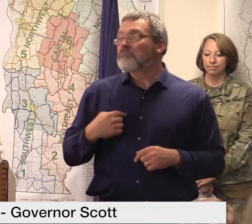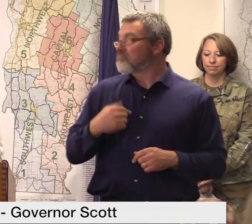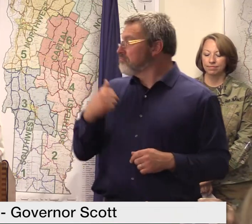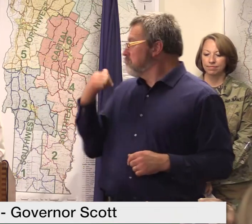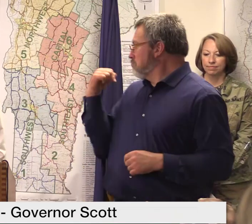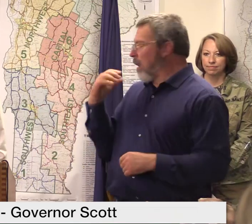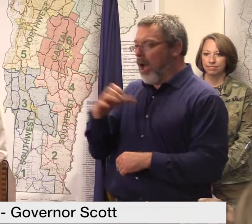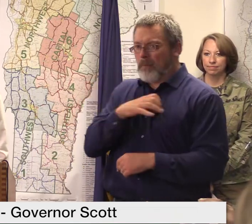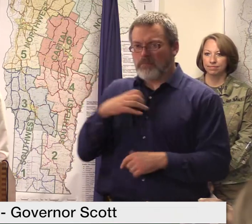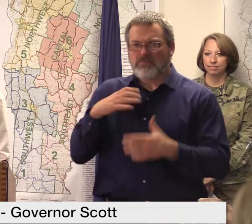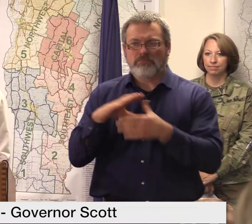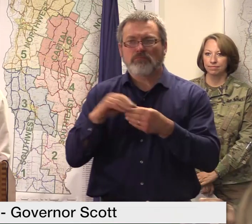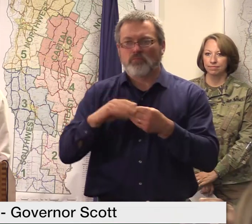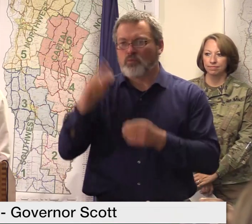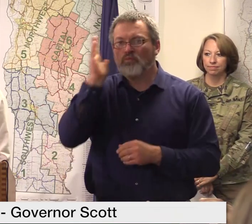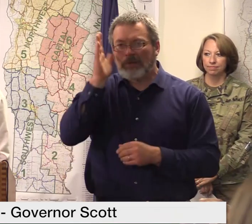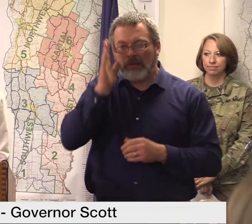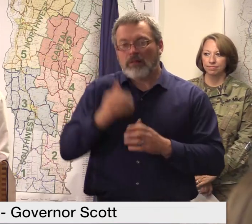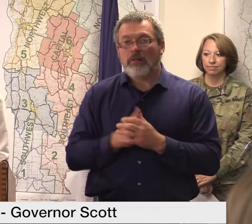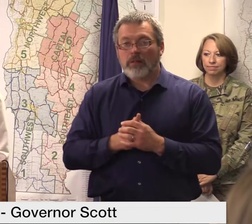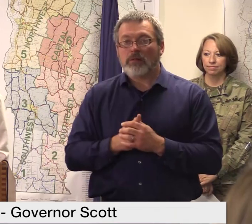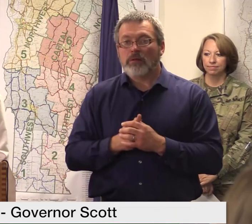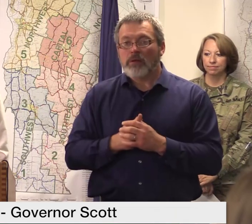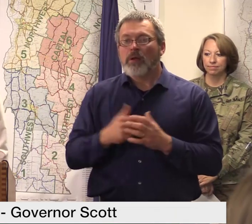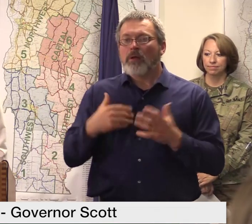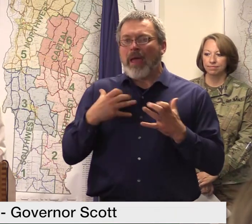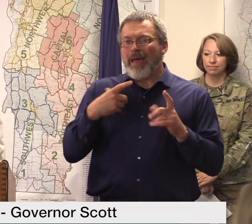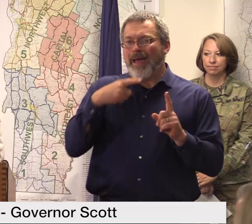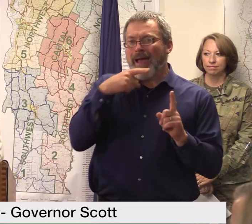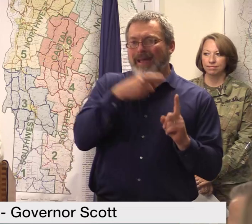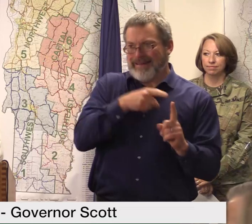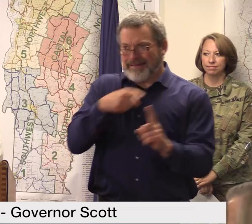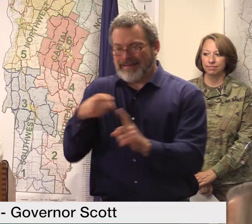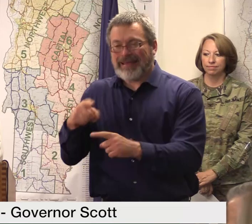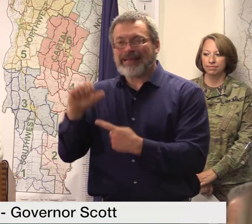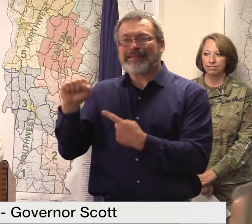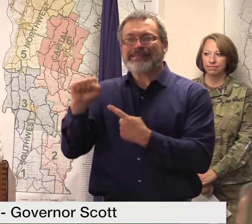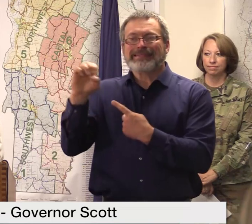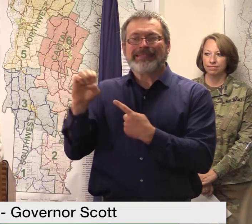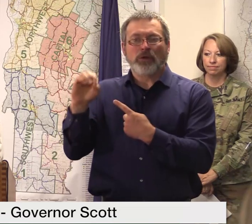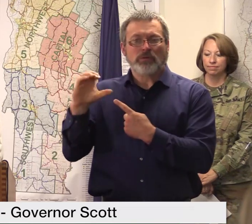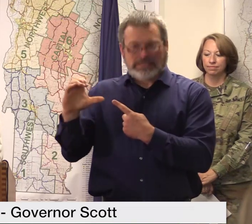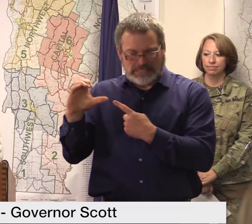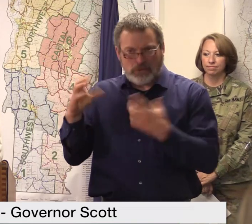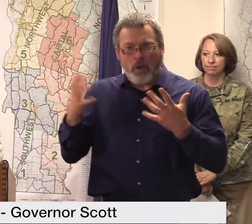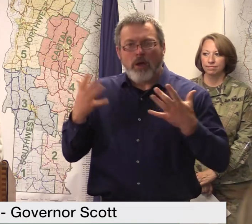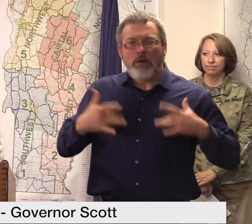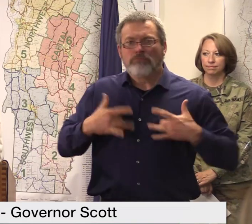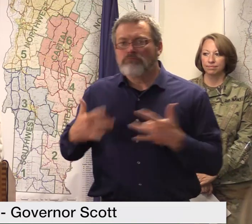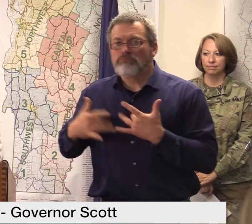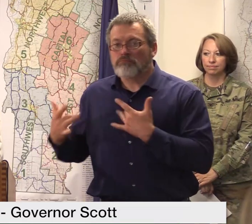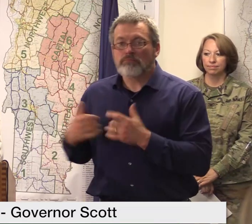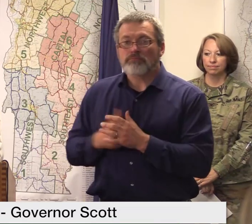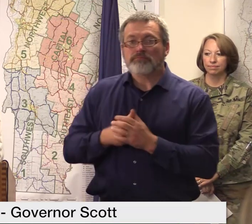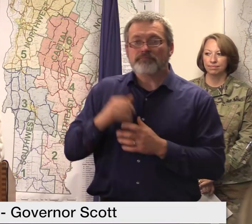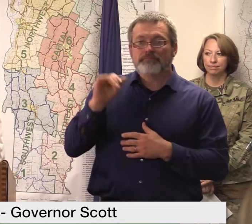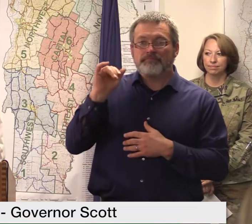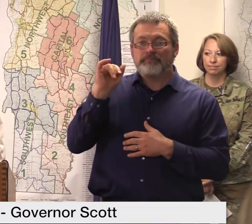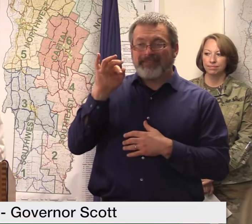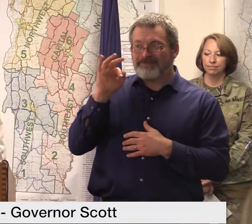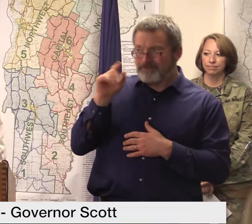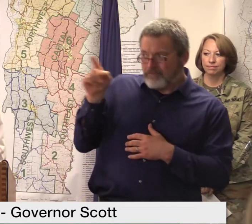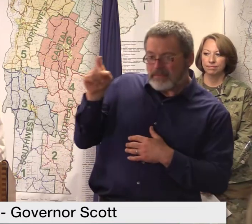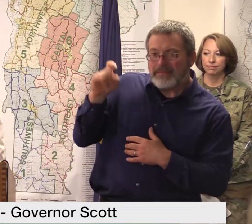and reiterate the SEOC structure we have in place should the cities and towns need more assistance